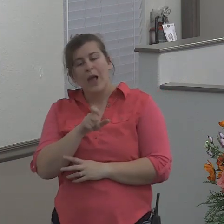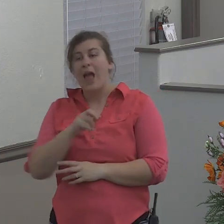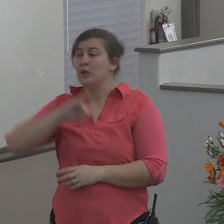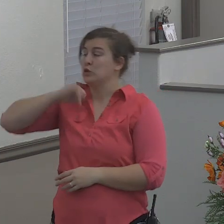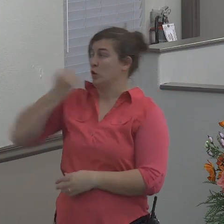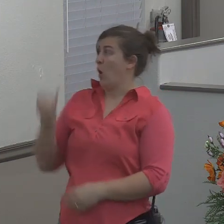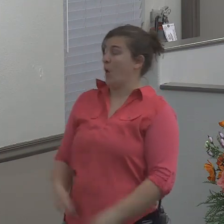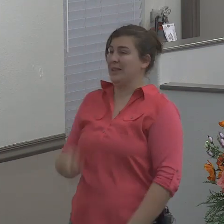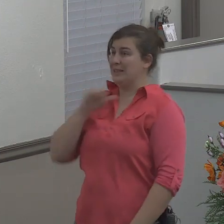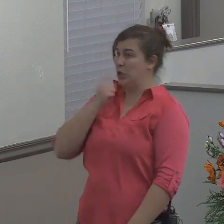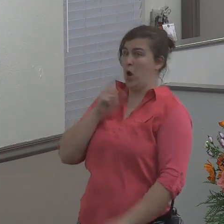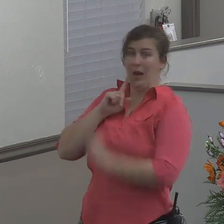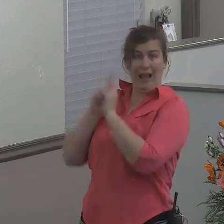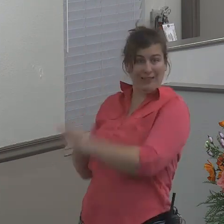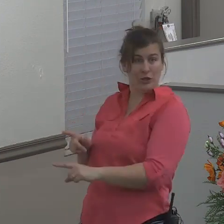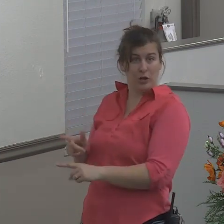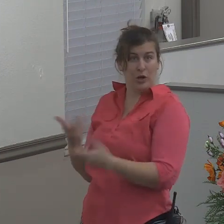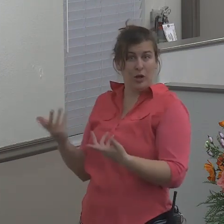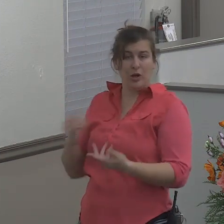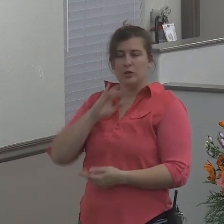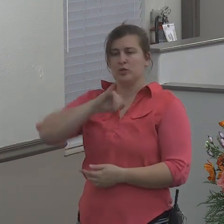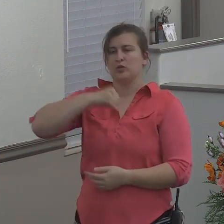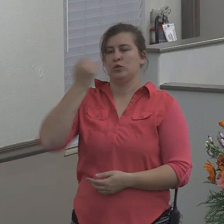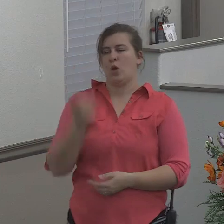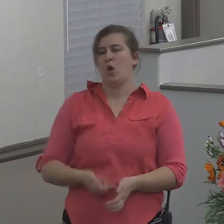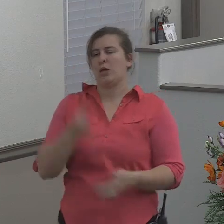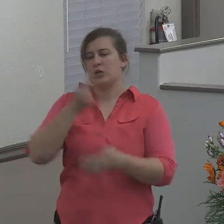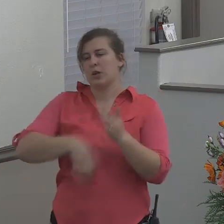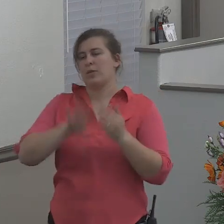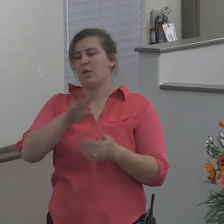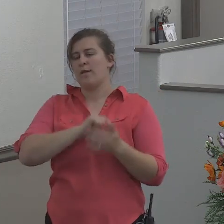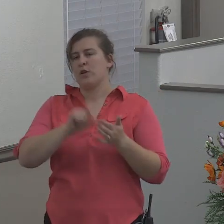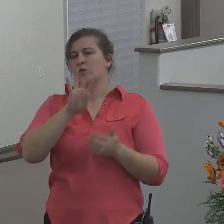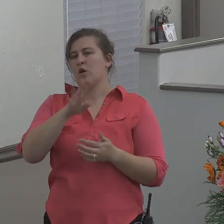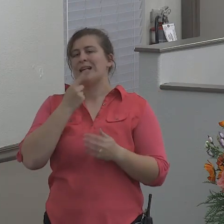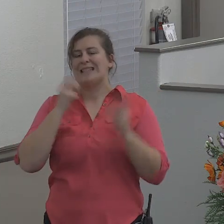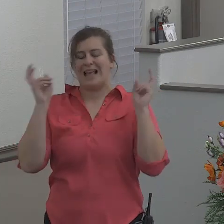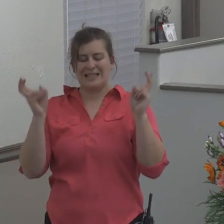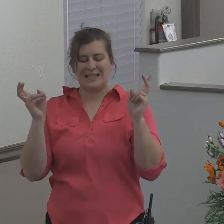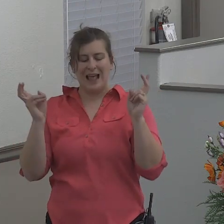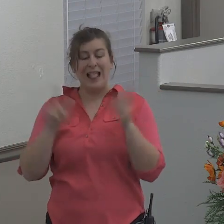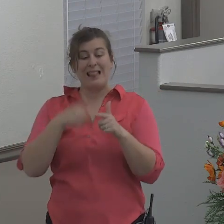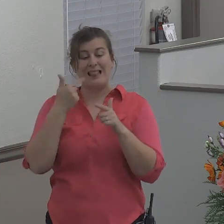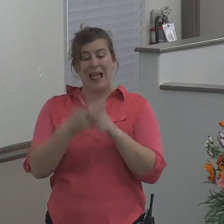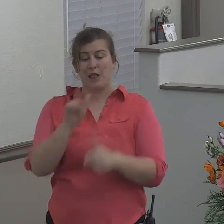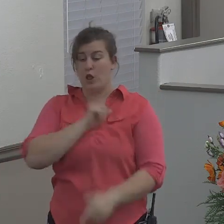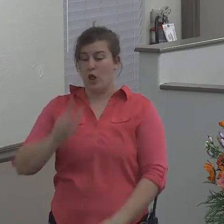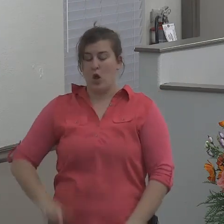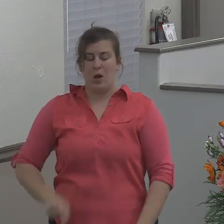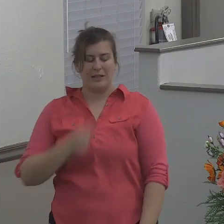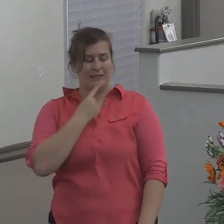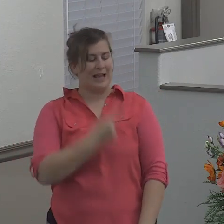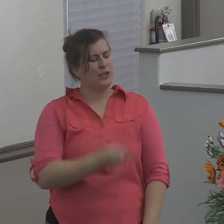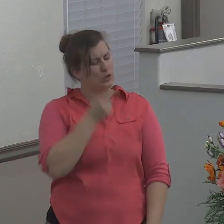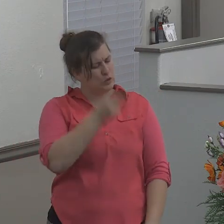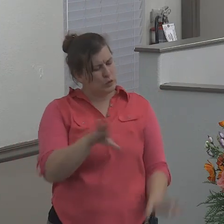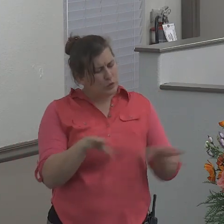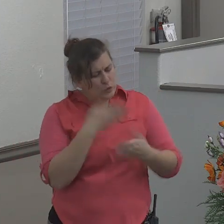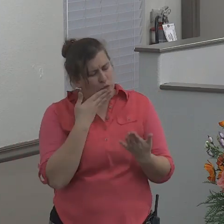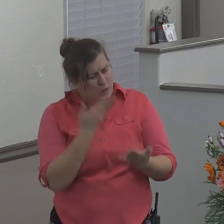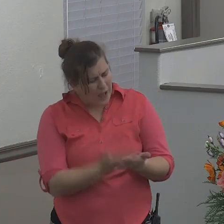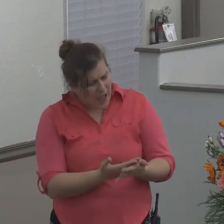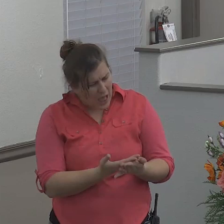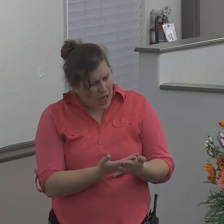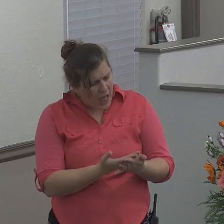didn't even answer him in Jonah chapter 4 verse 4 the Bible says then said the Lord doest thou well